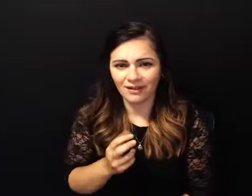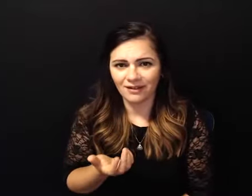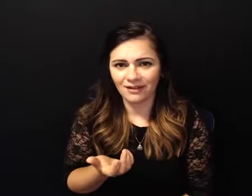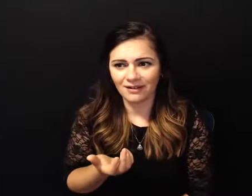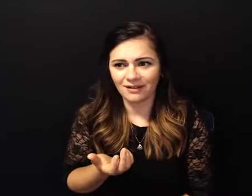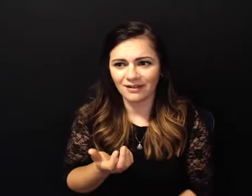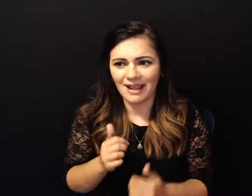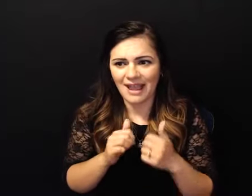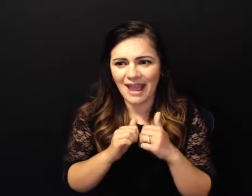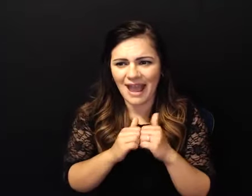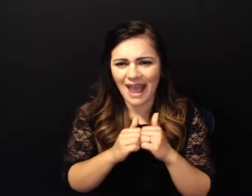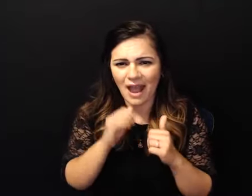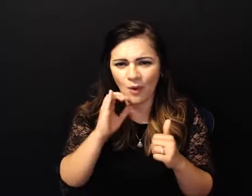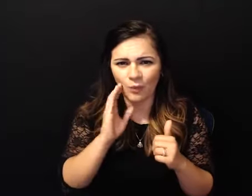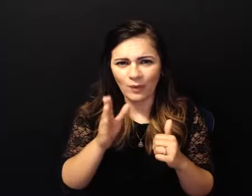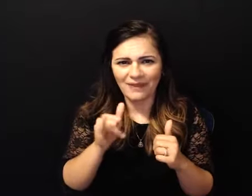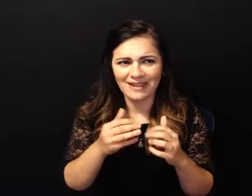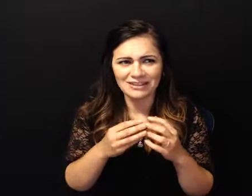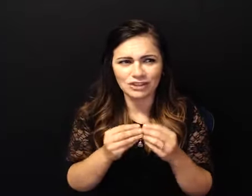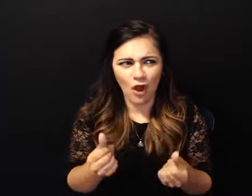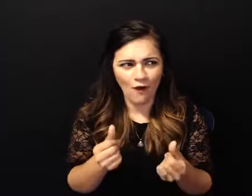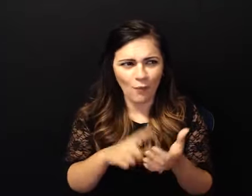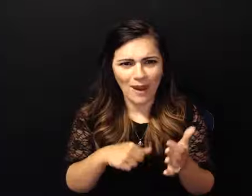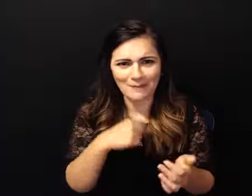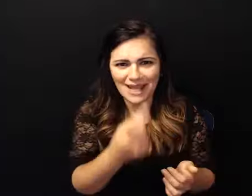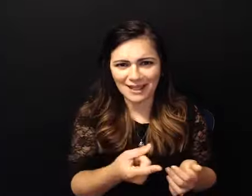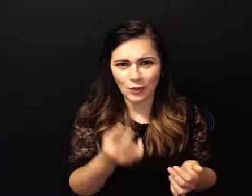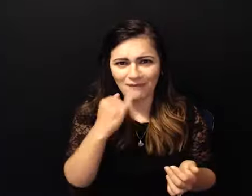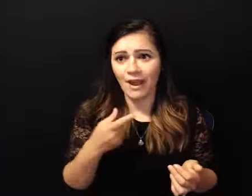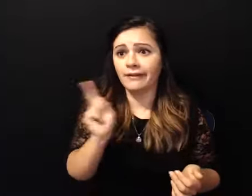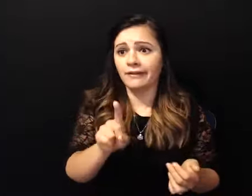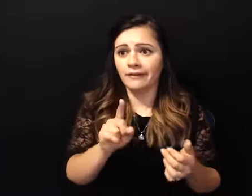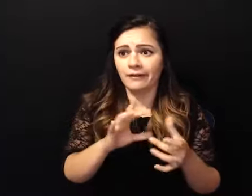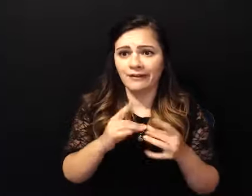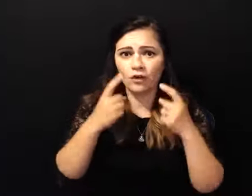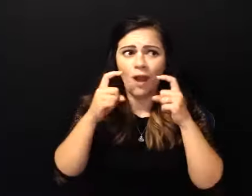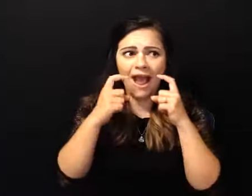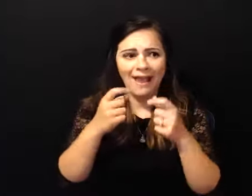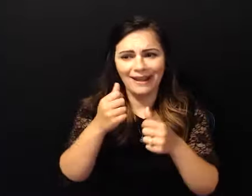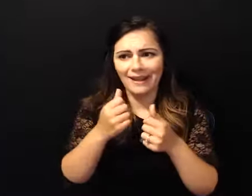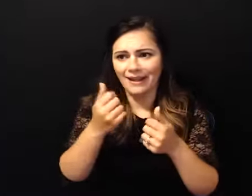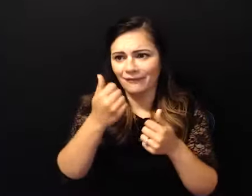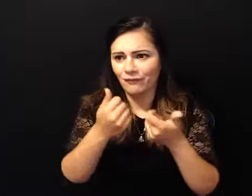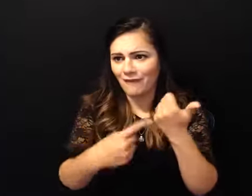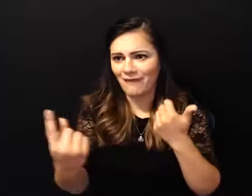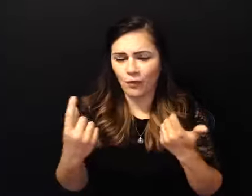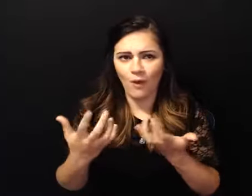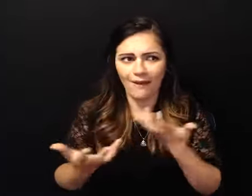telling you here to get up there and cry in front of all of you um but i did i got up at my home group that i had been a member of now 21 years